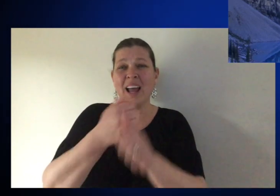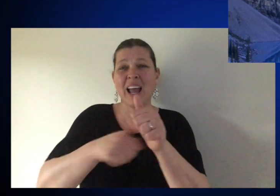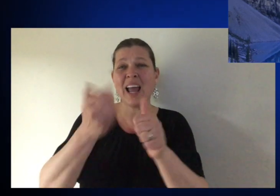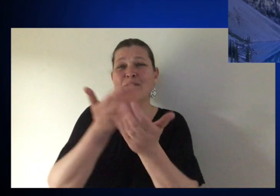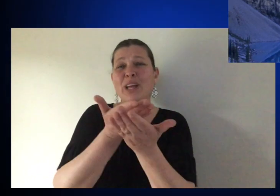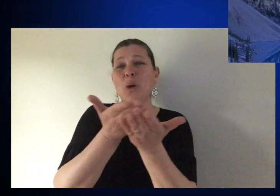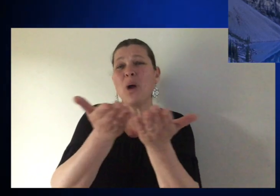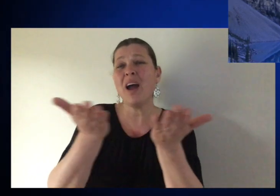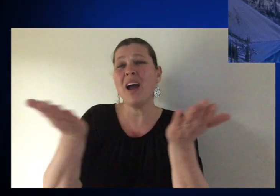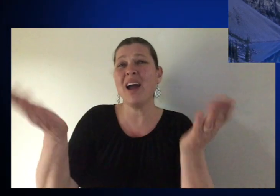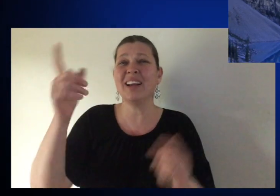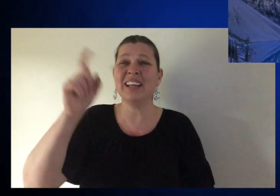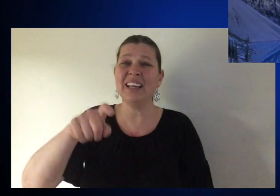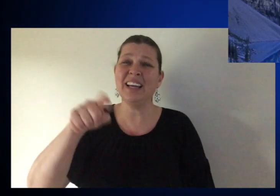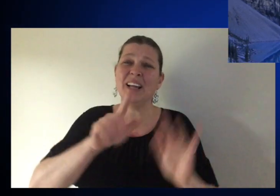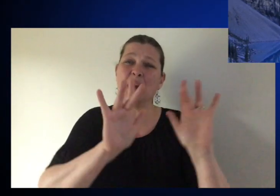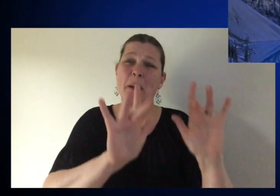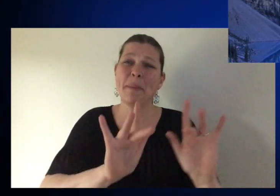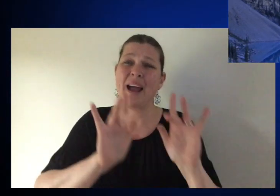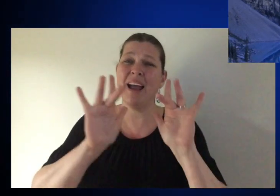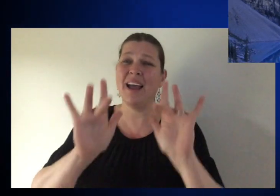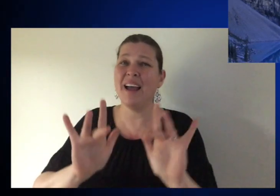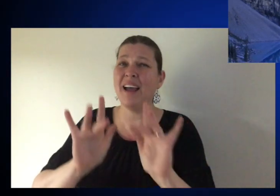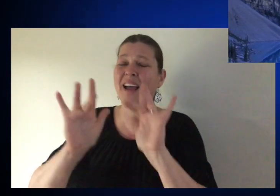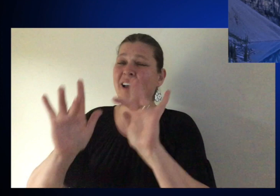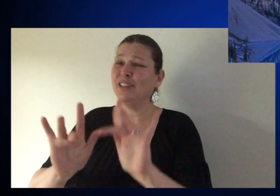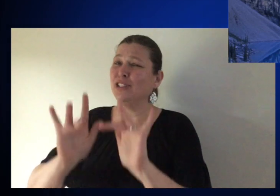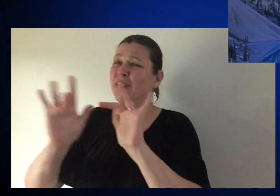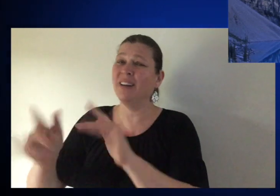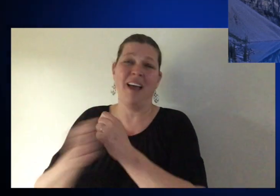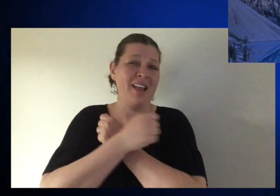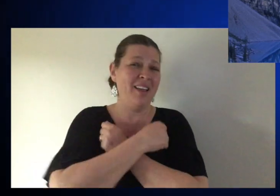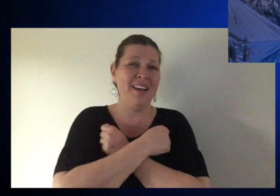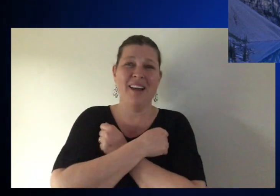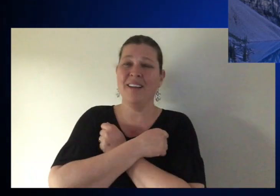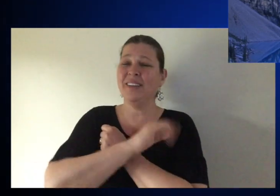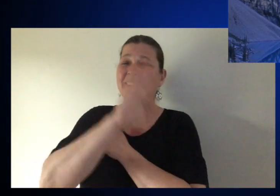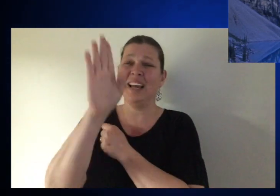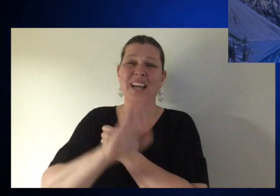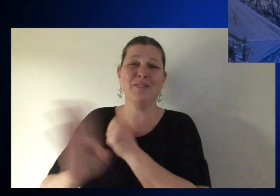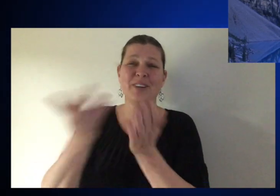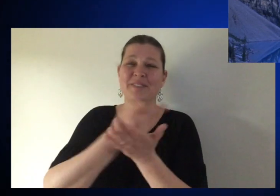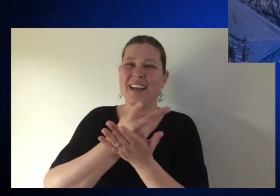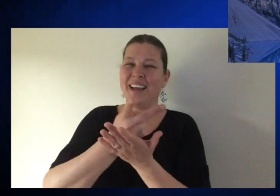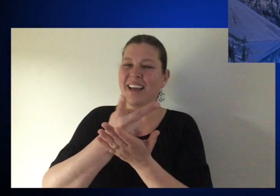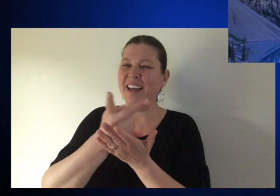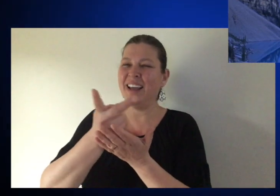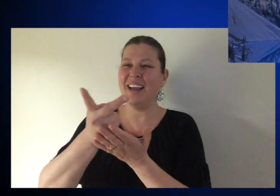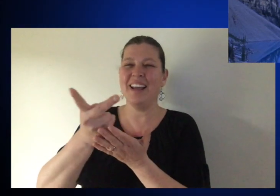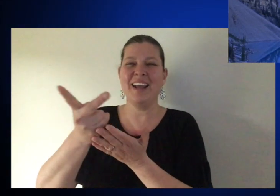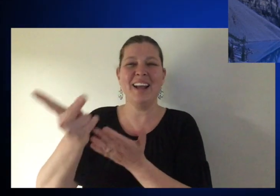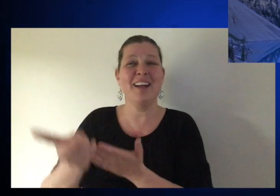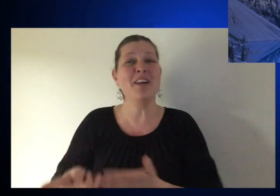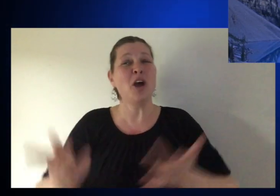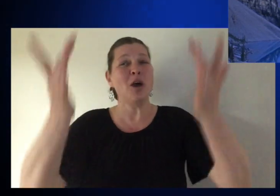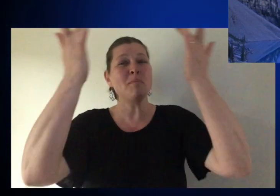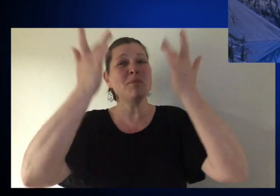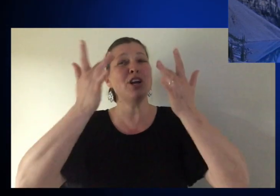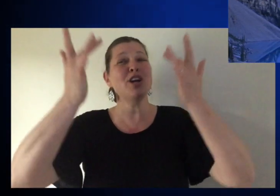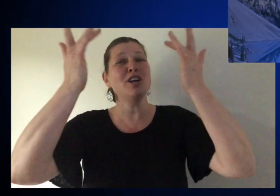Well, everyone needs compassion, a love that's never failing.